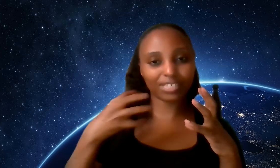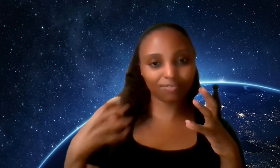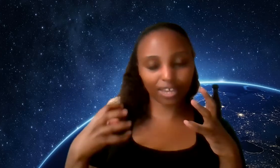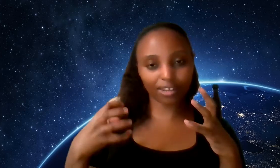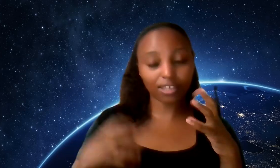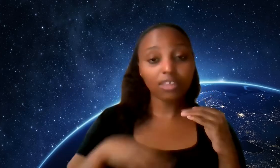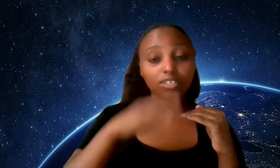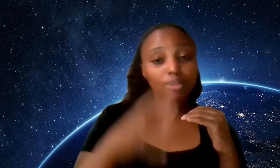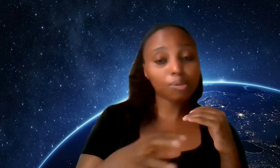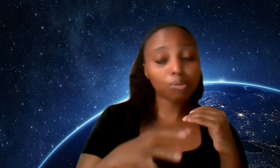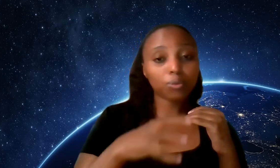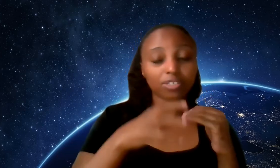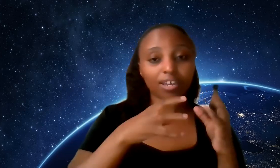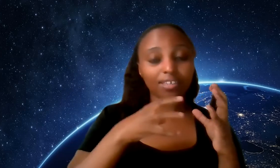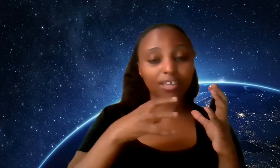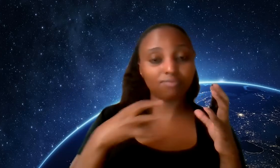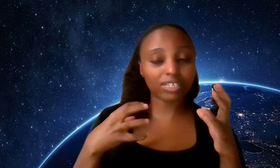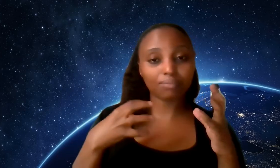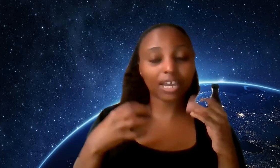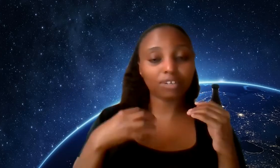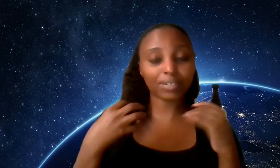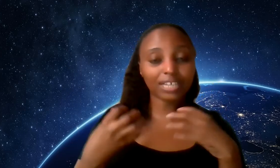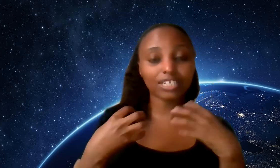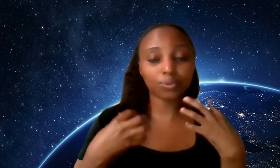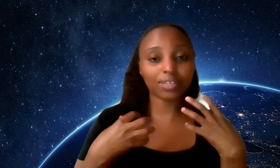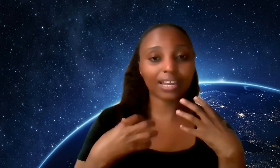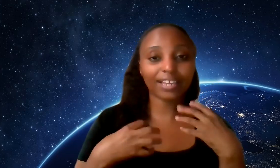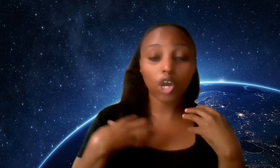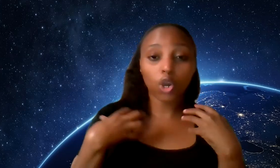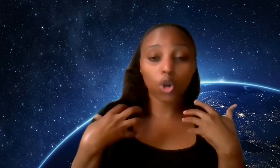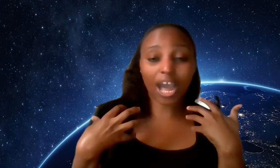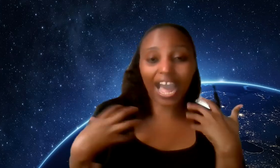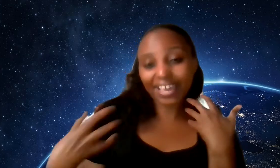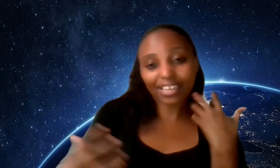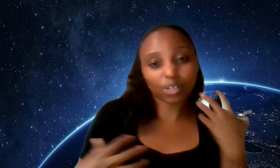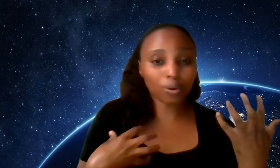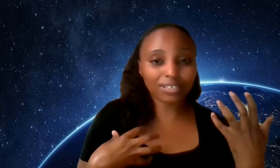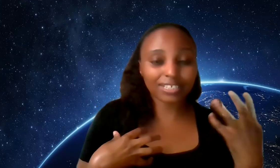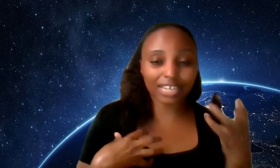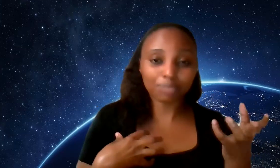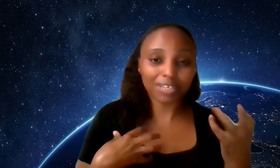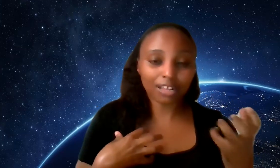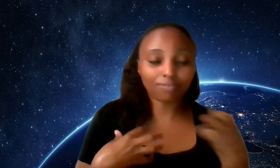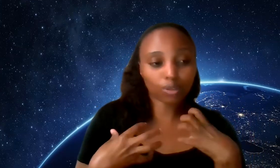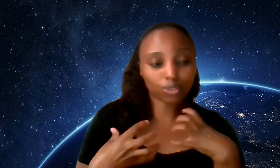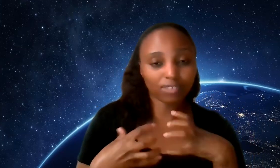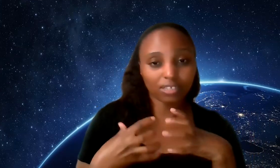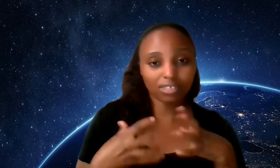receiving end these are the people who are stuck in that victim kind of mentality where they're like i cannot get myself out of this